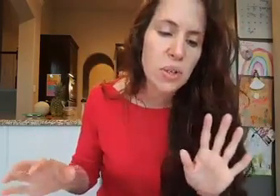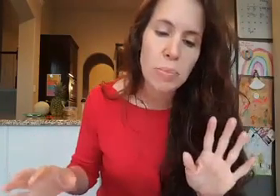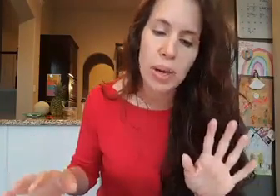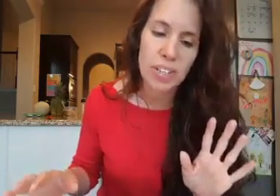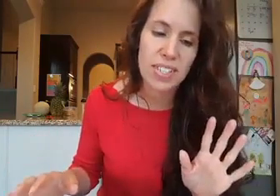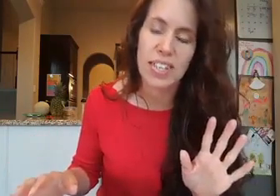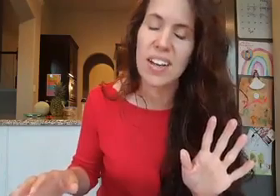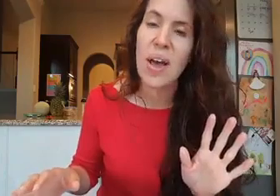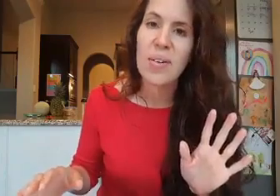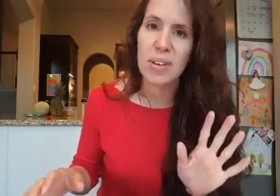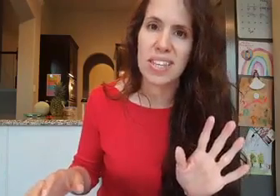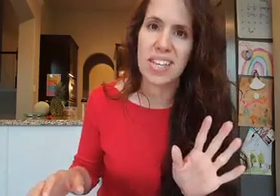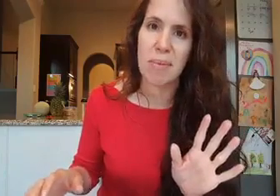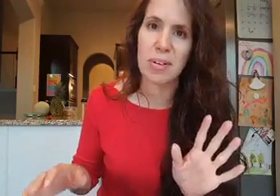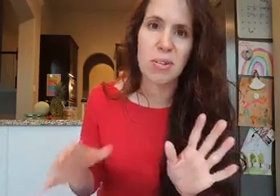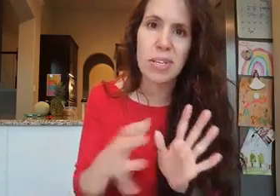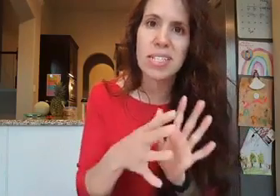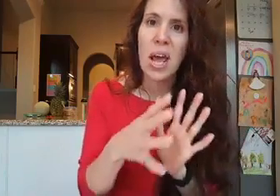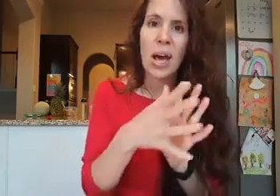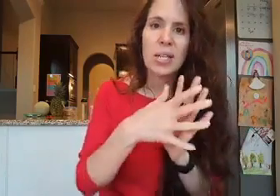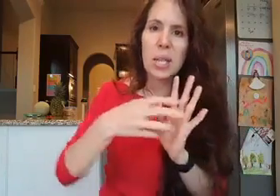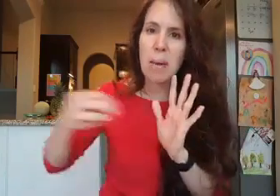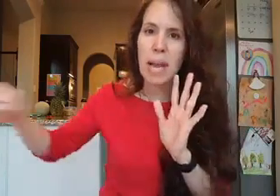comparison with his neighbor. So this eliminates